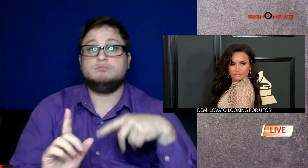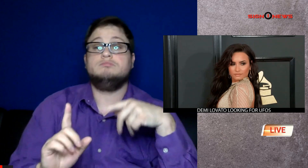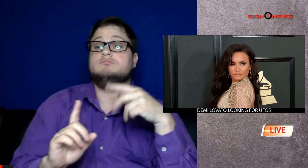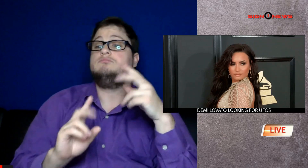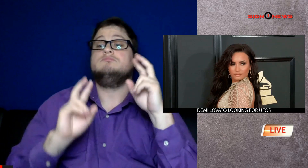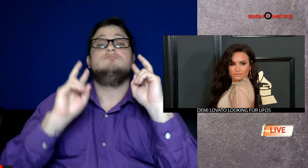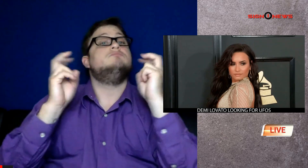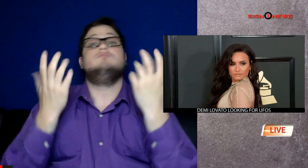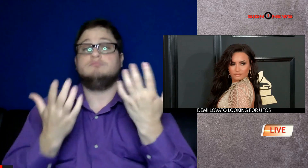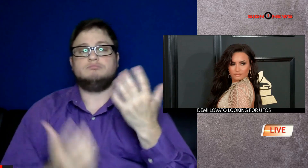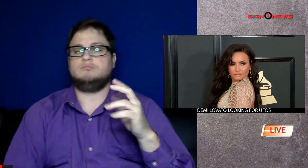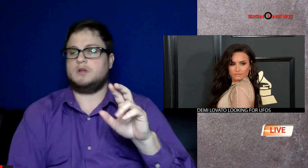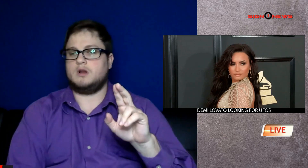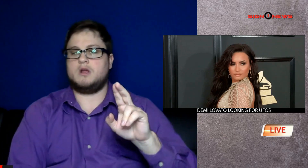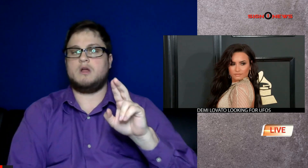-part series entitled